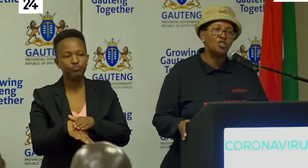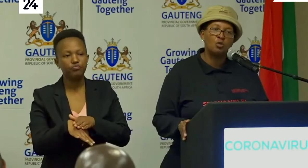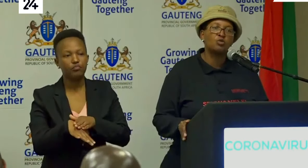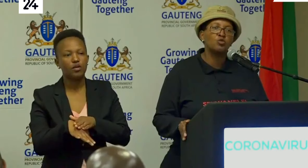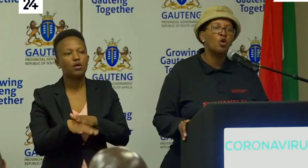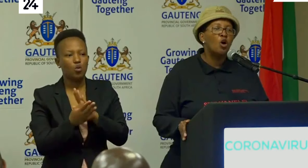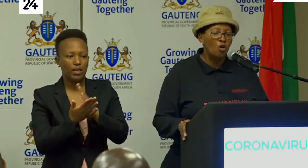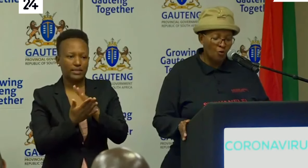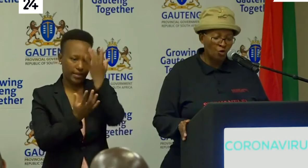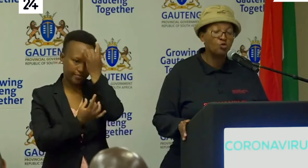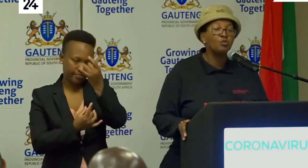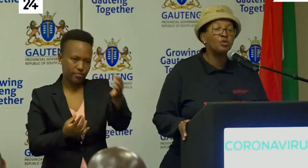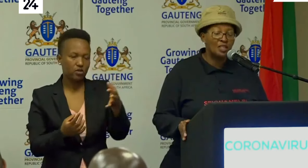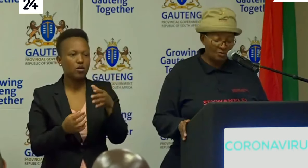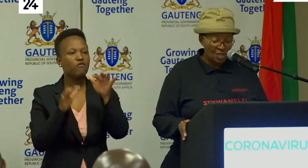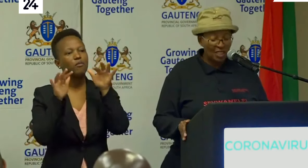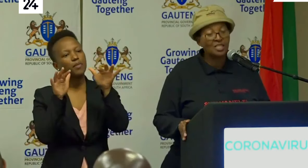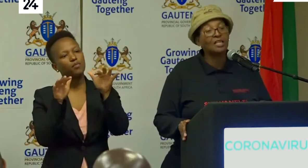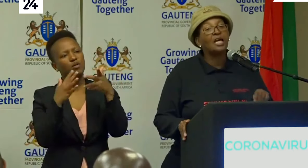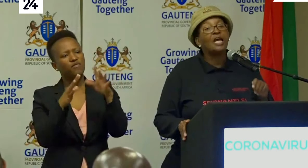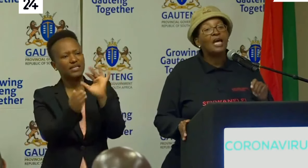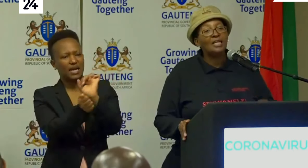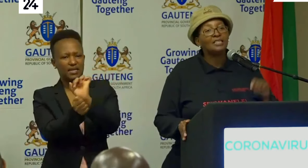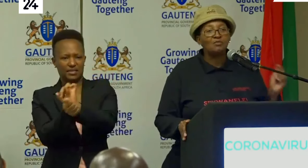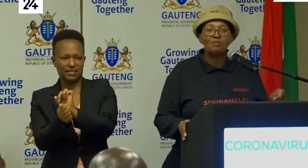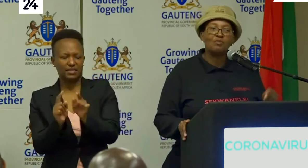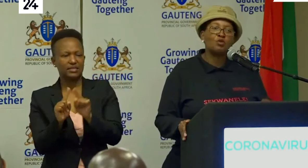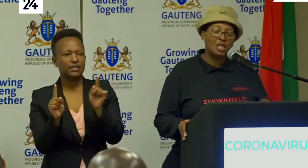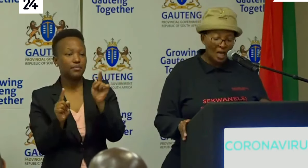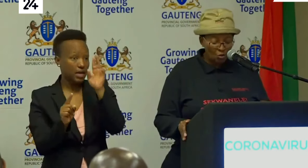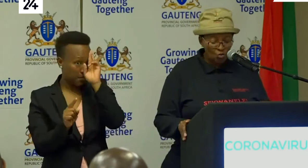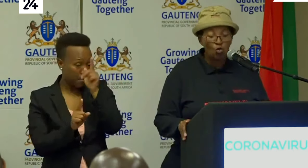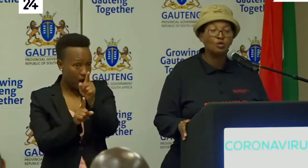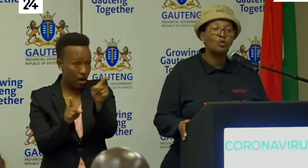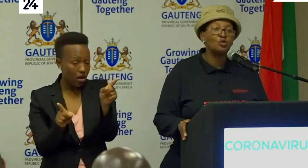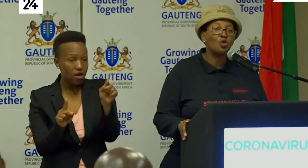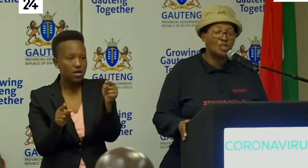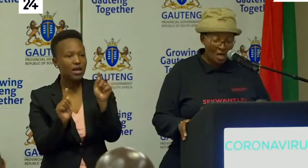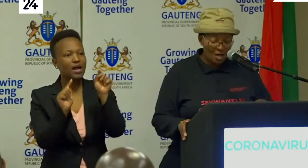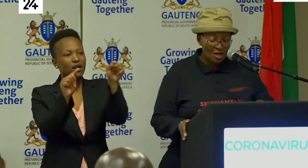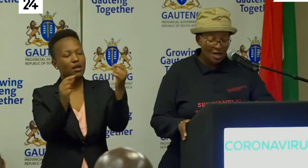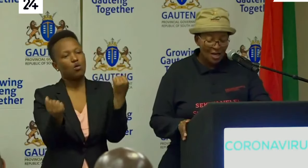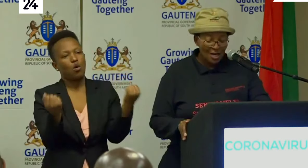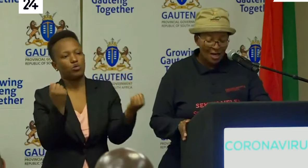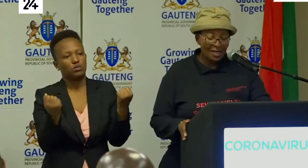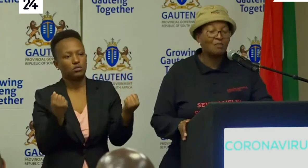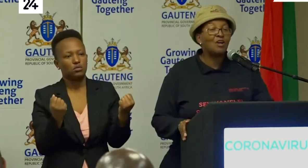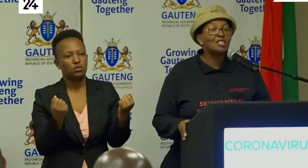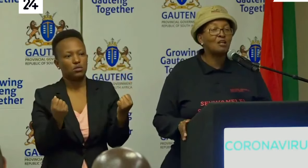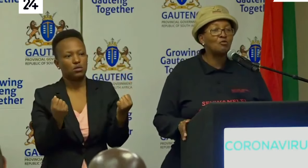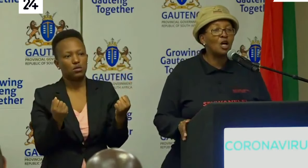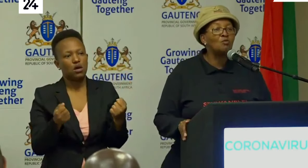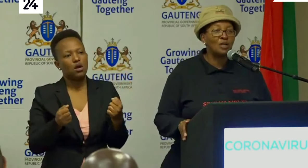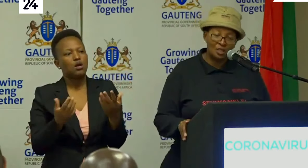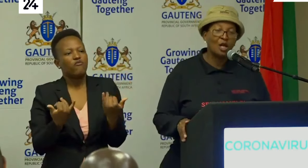share with you of all those people that have been arrested and remember because they can't go to court because courts are non